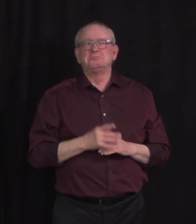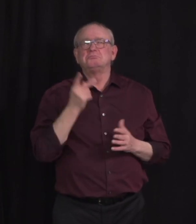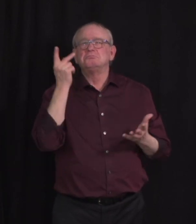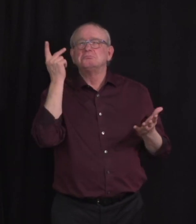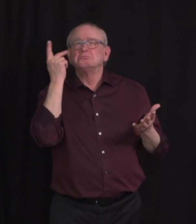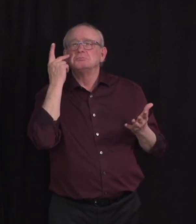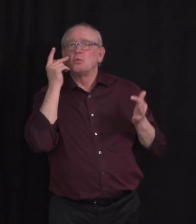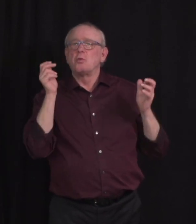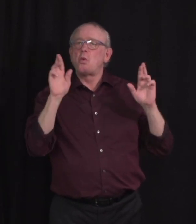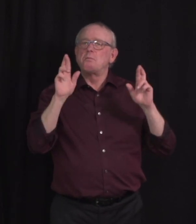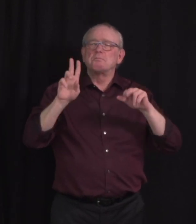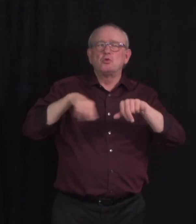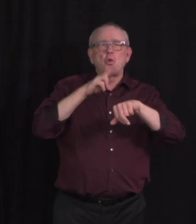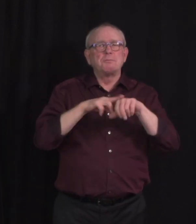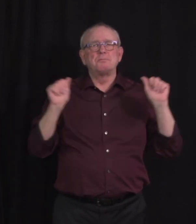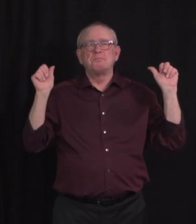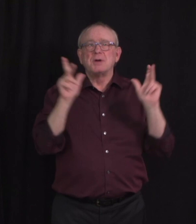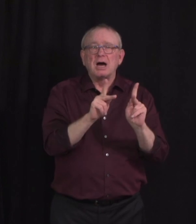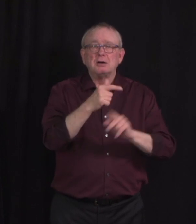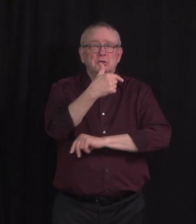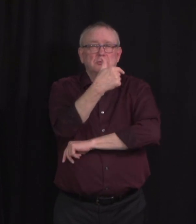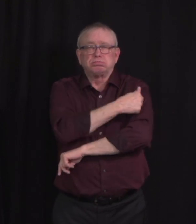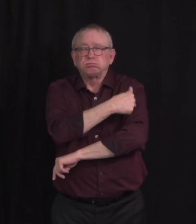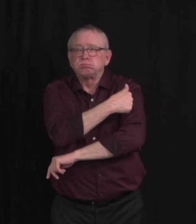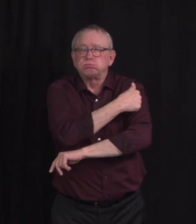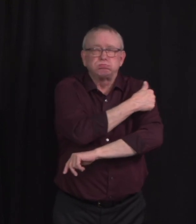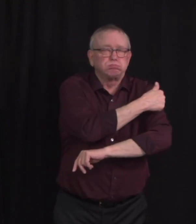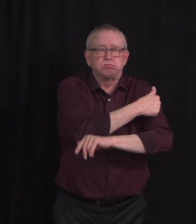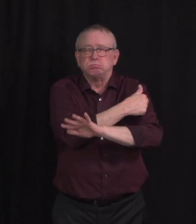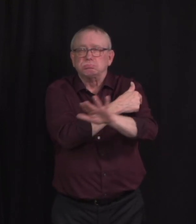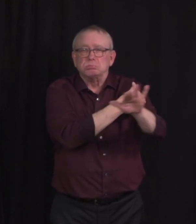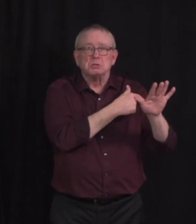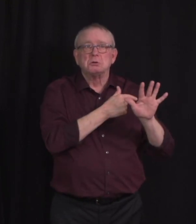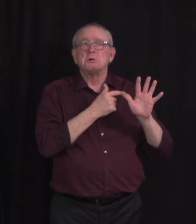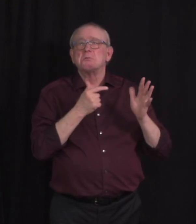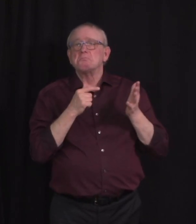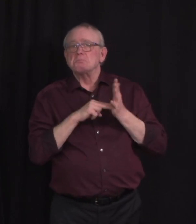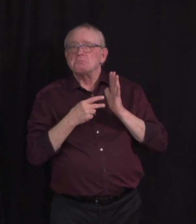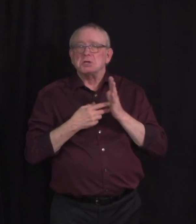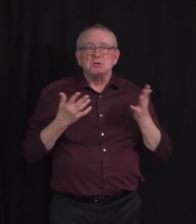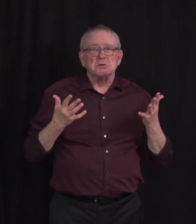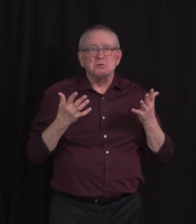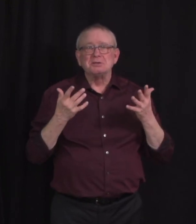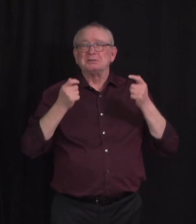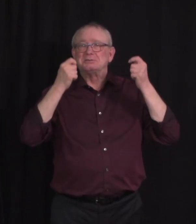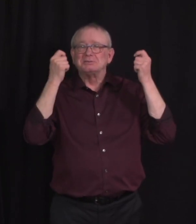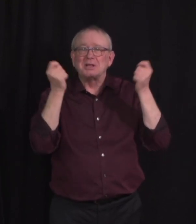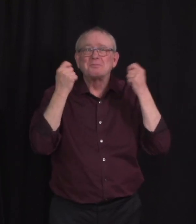immunization by fall, the risk of gathering with our loved ones for a family dinner or holiday celebration will drop dramatically.